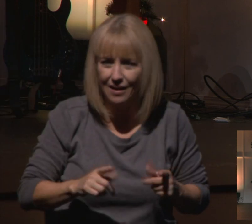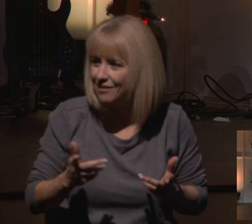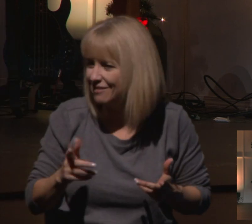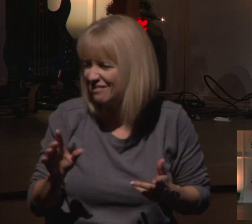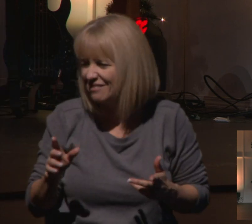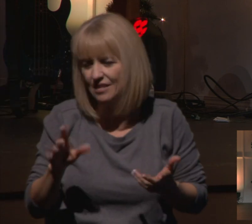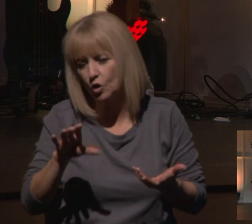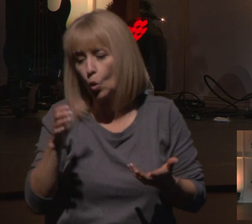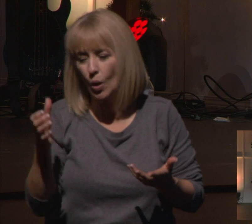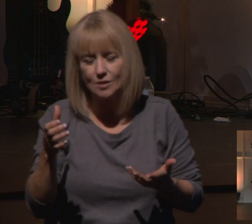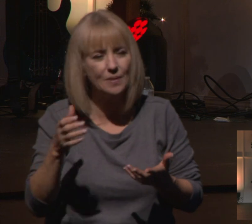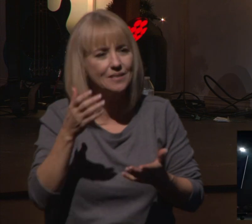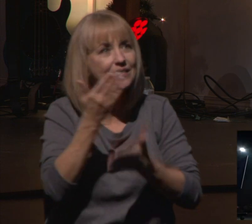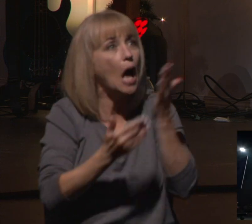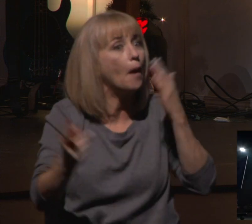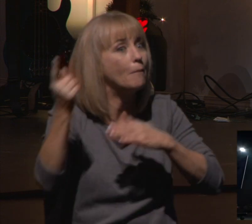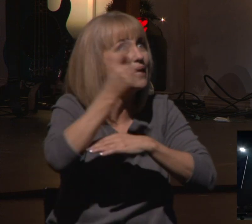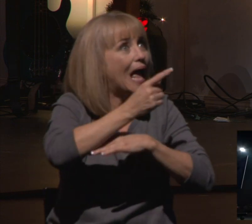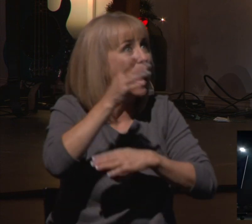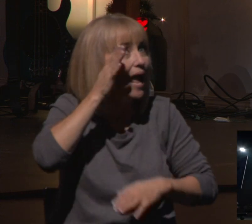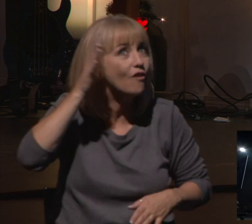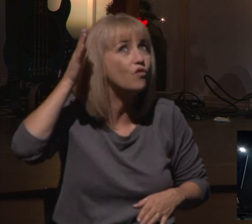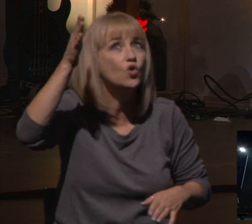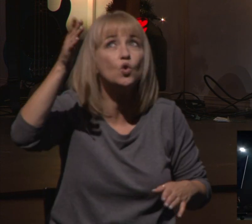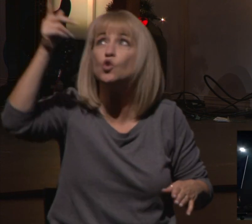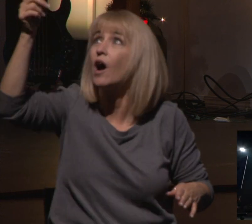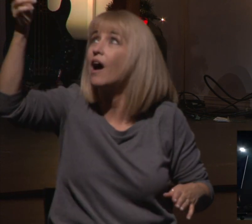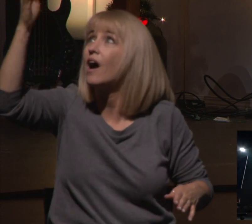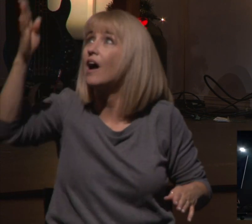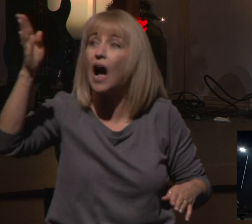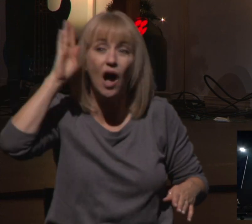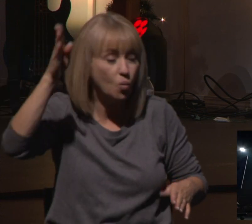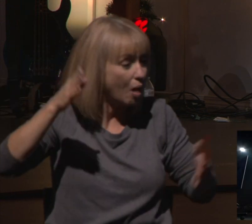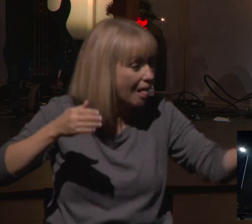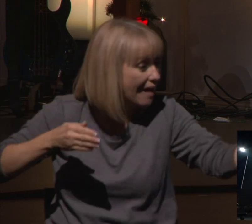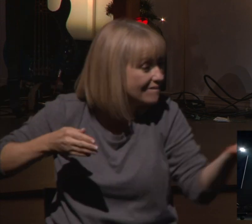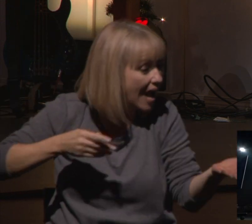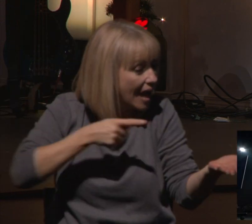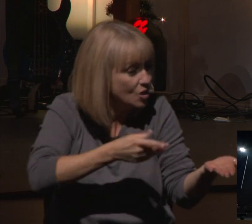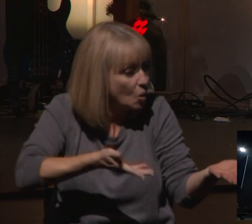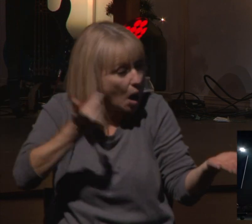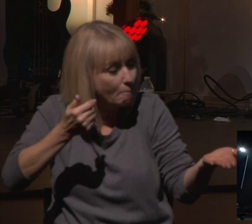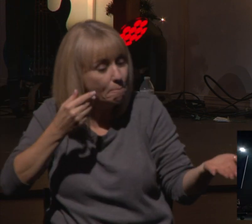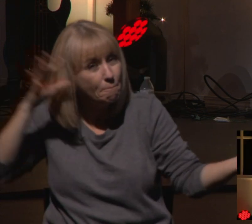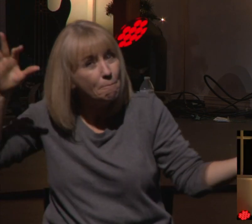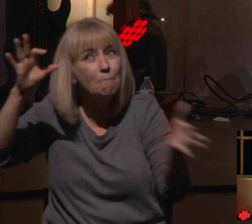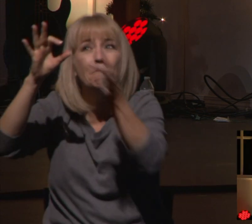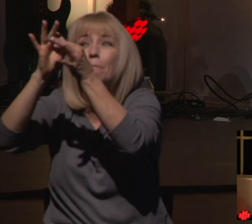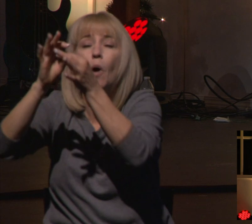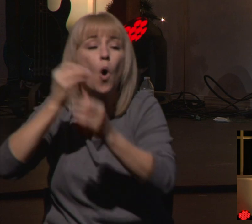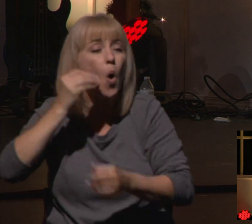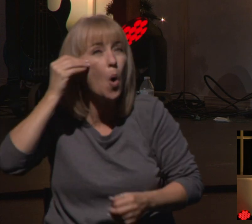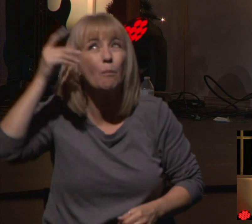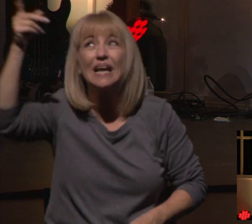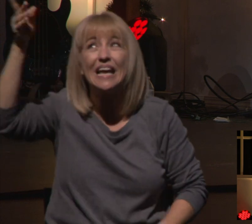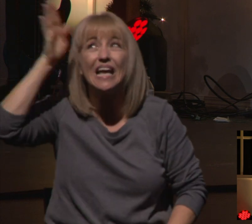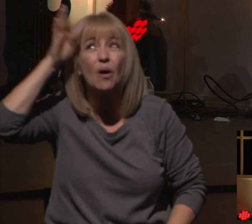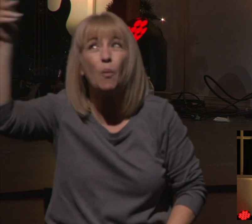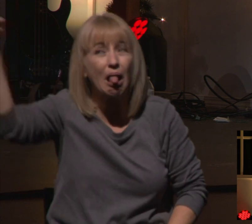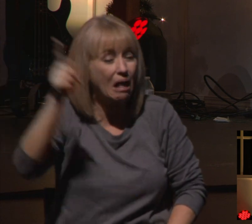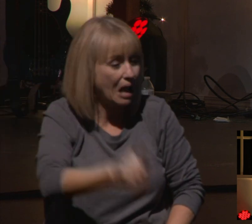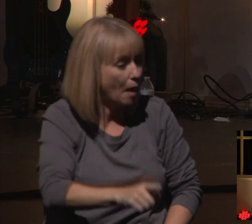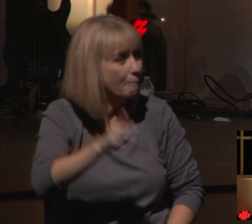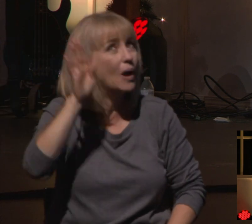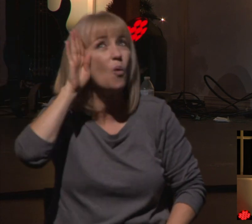day when a seemingly far off God would invite us home by coming in the flesh as a baby